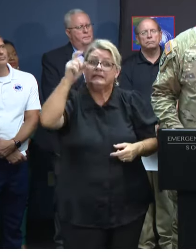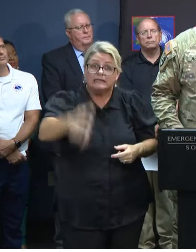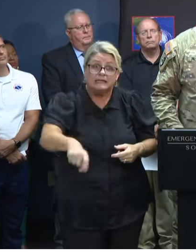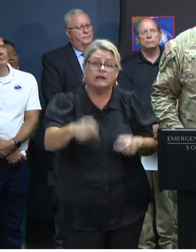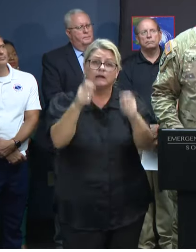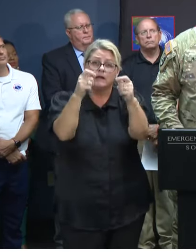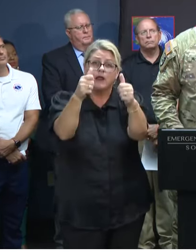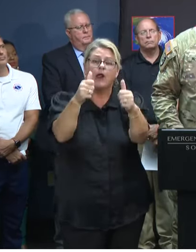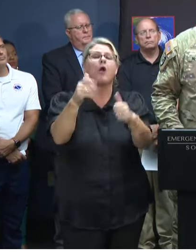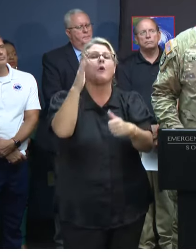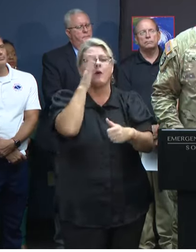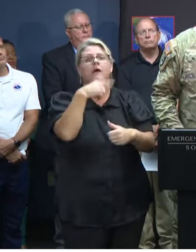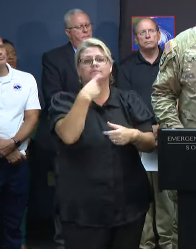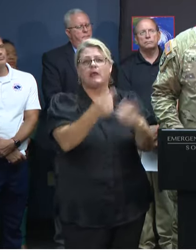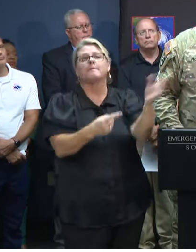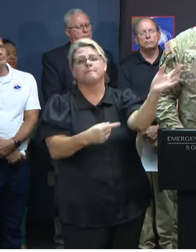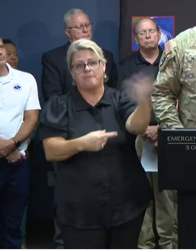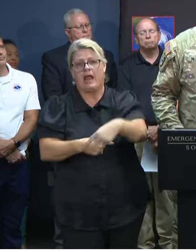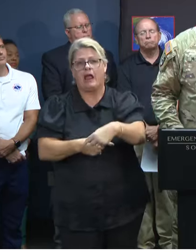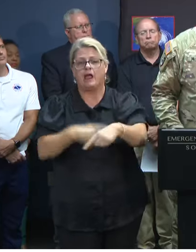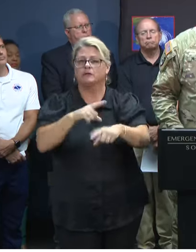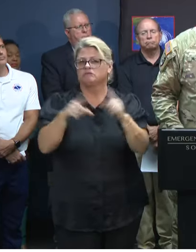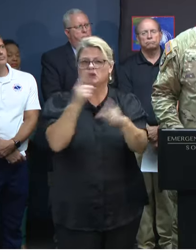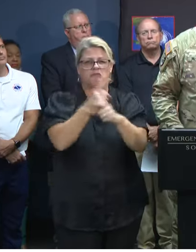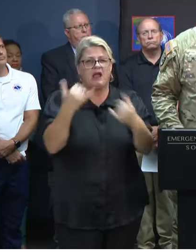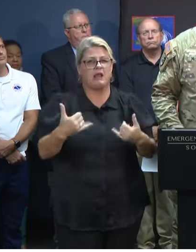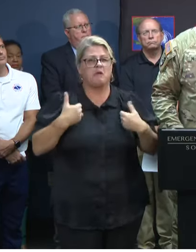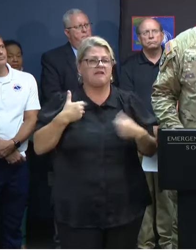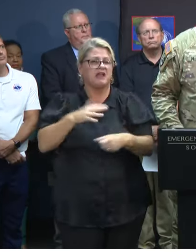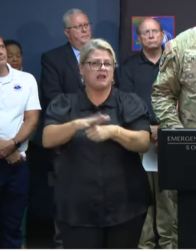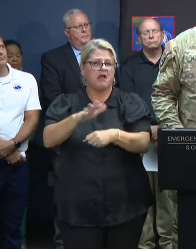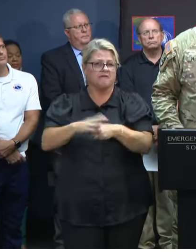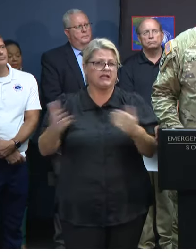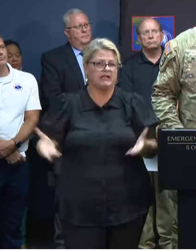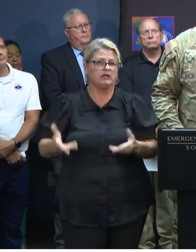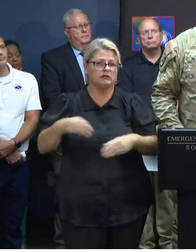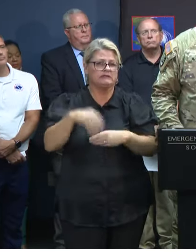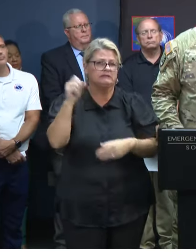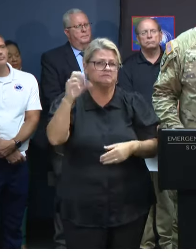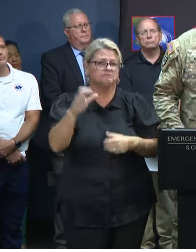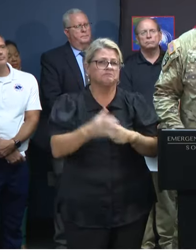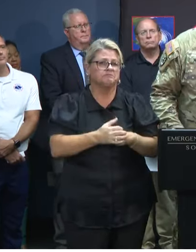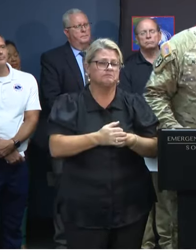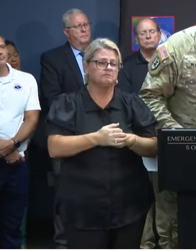time, we'll redeploy them. But right now, have significant assets to cover everything that we believe we will need.